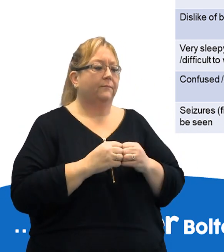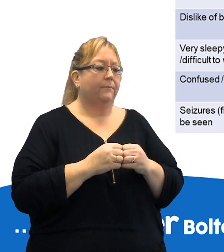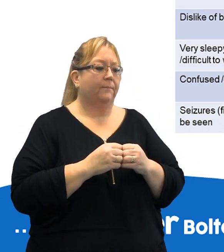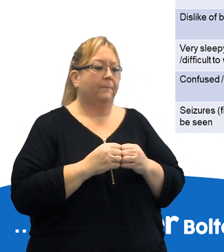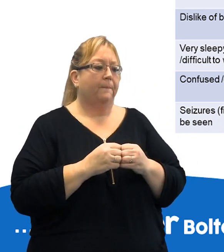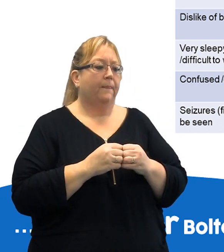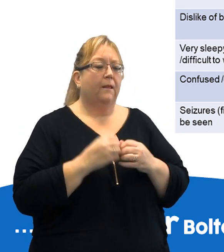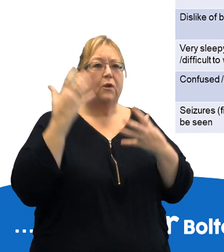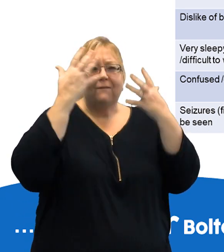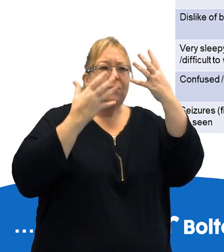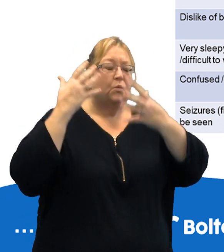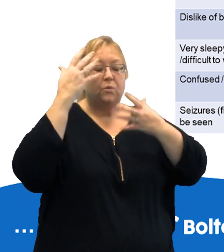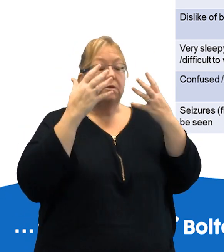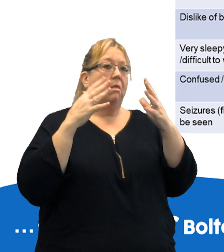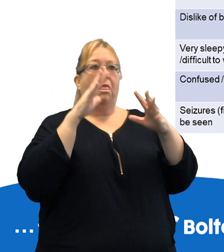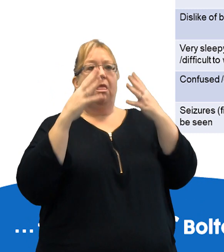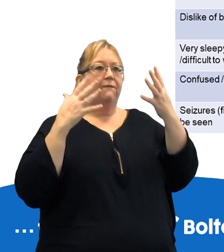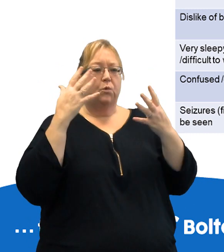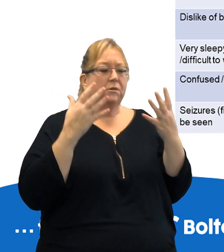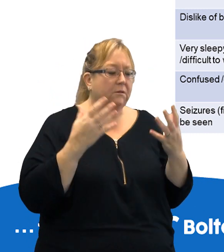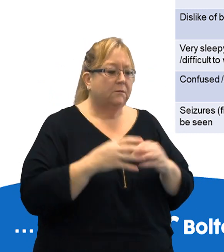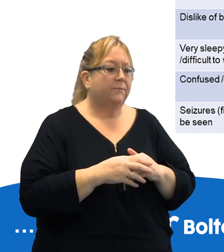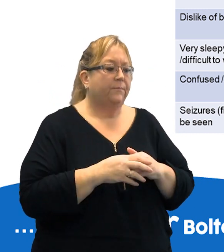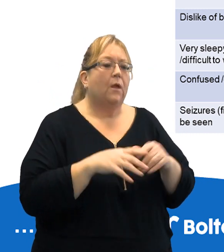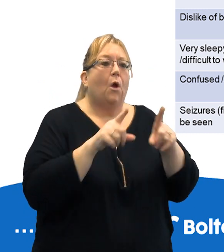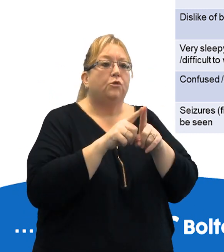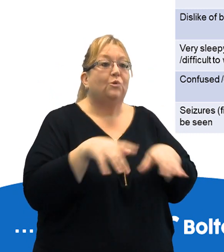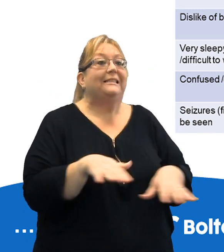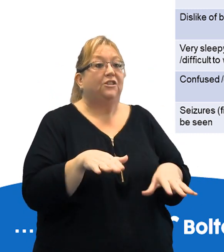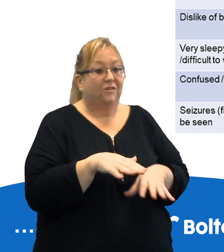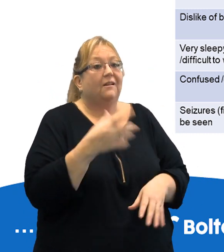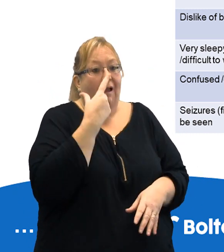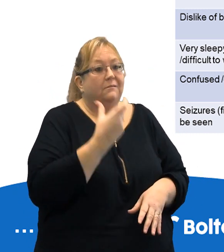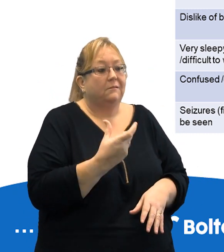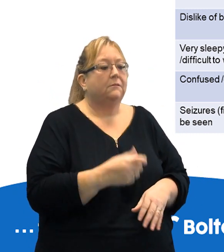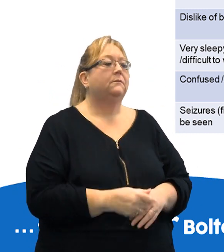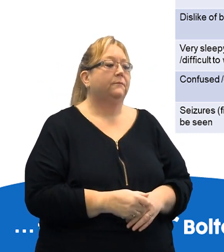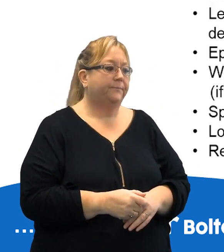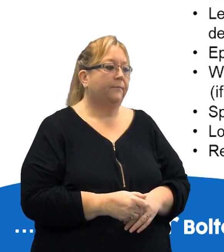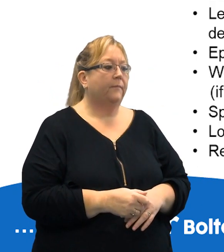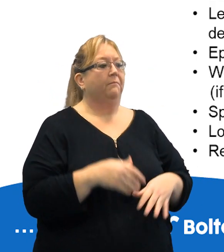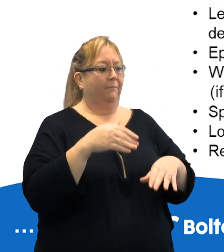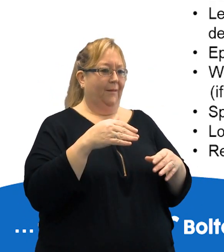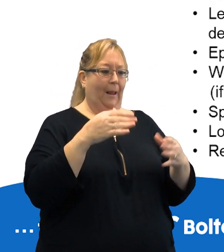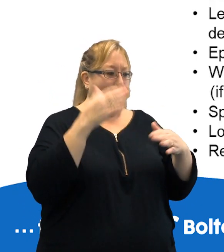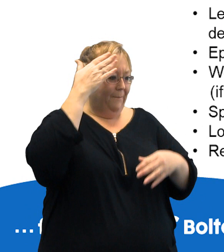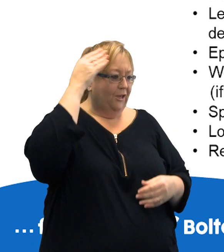confusion and delirious and also seizures. The effects of meningitis can